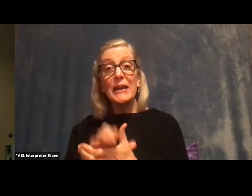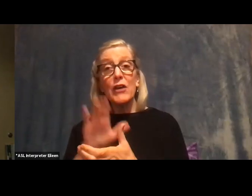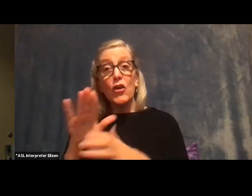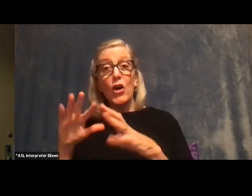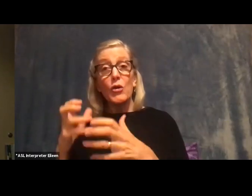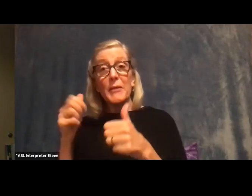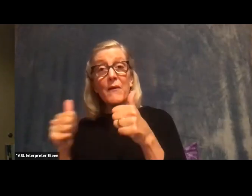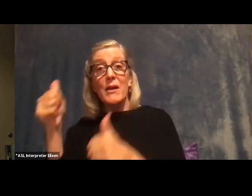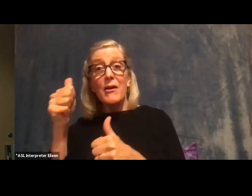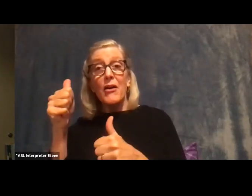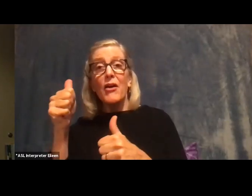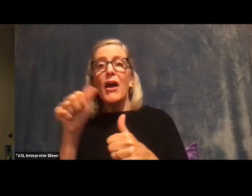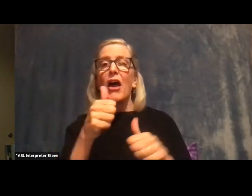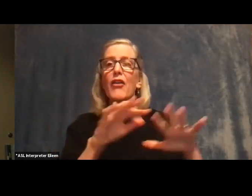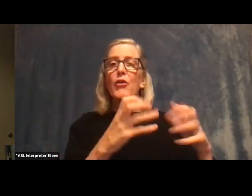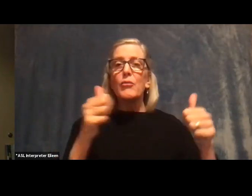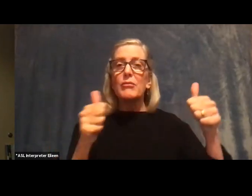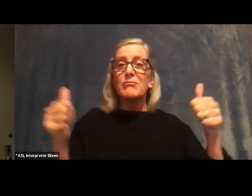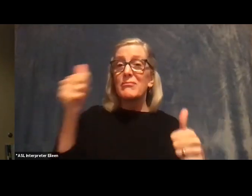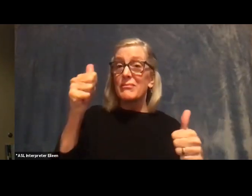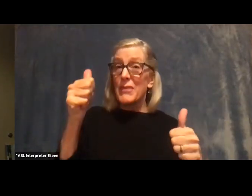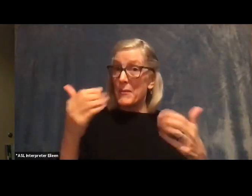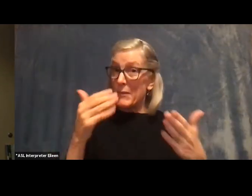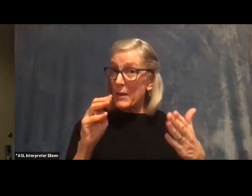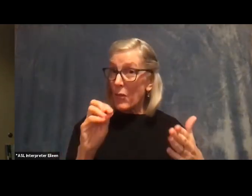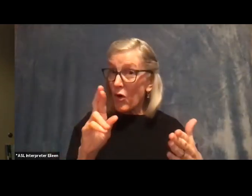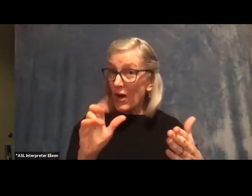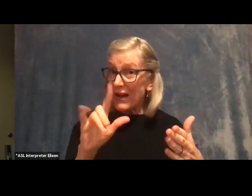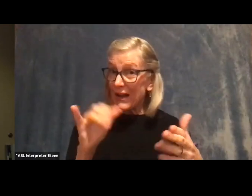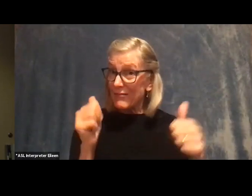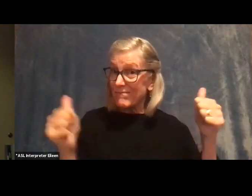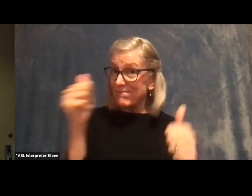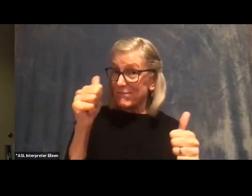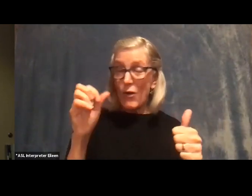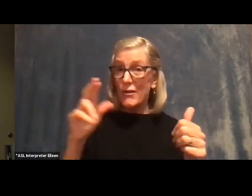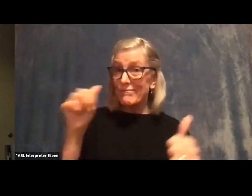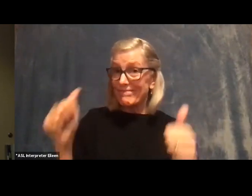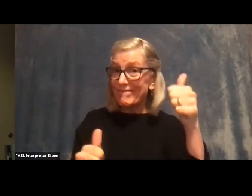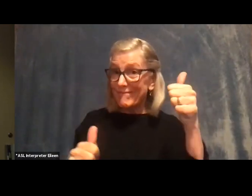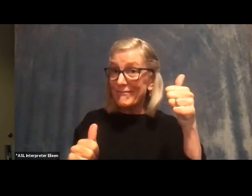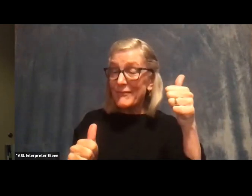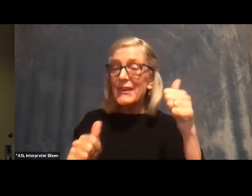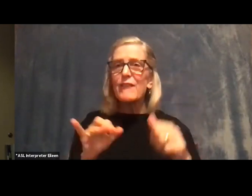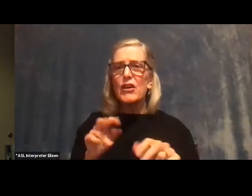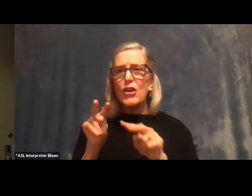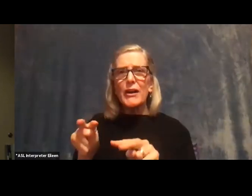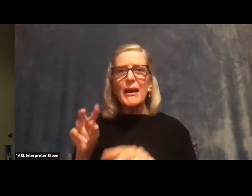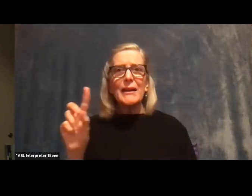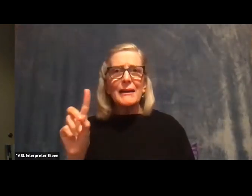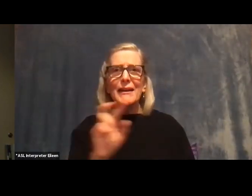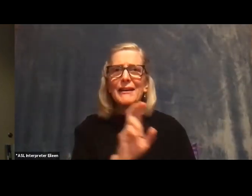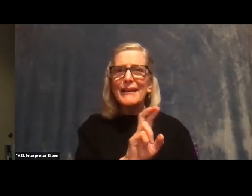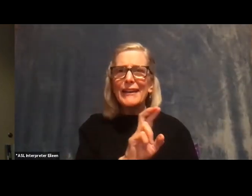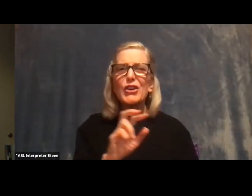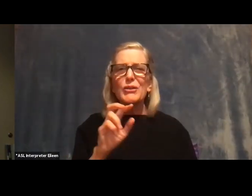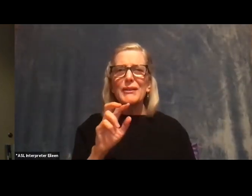inferior, maybe even morally inferior. And, you know, if you apply that to the political parties, you certainly see a lot of that in